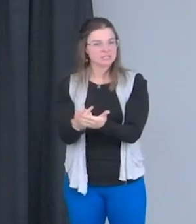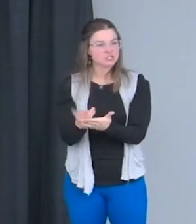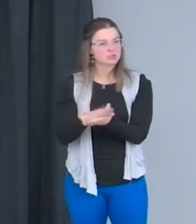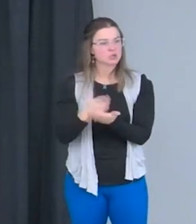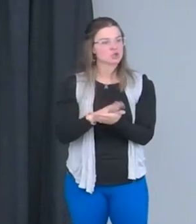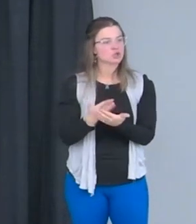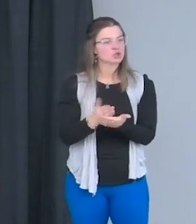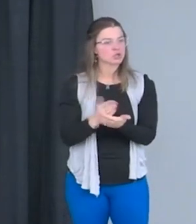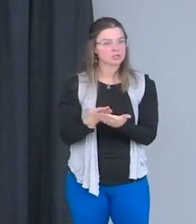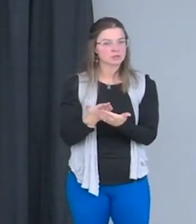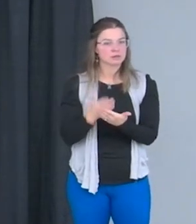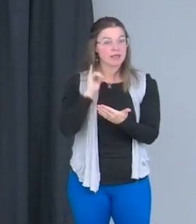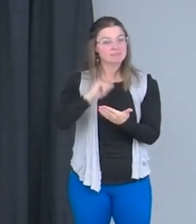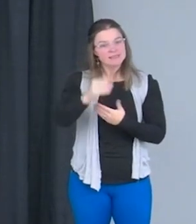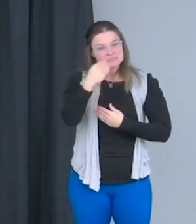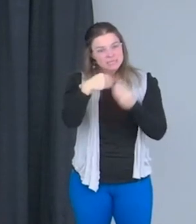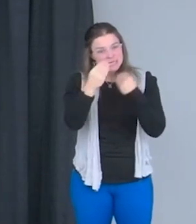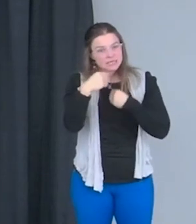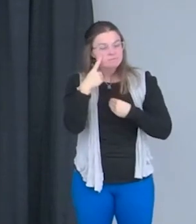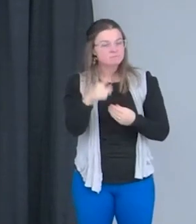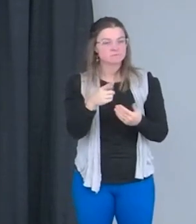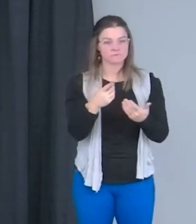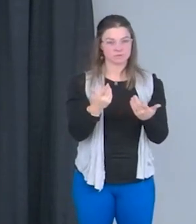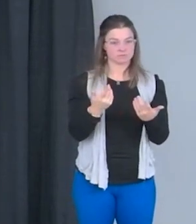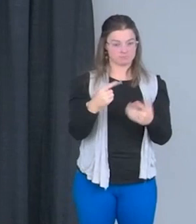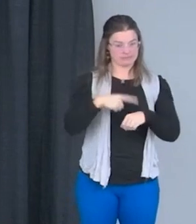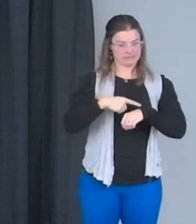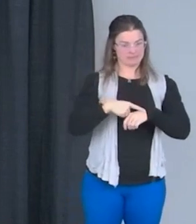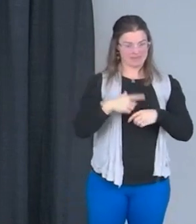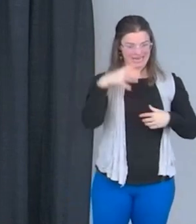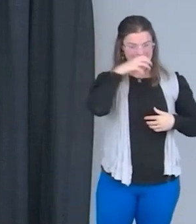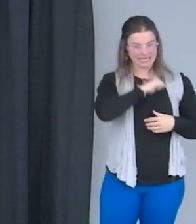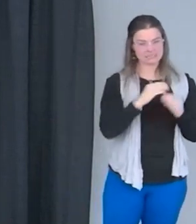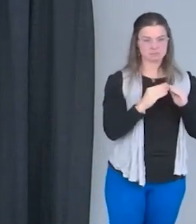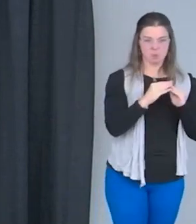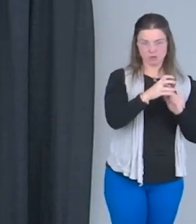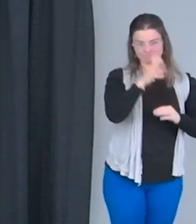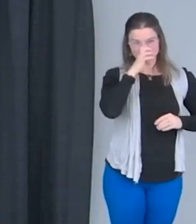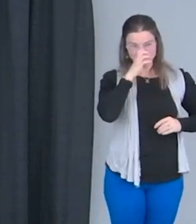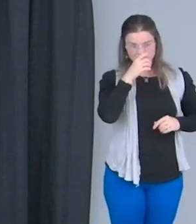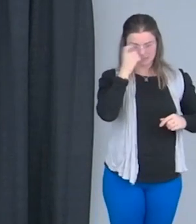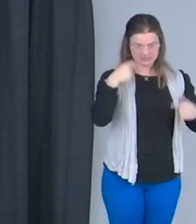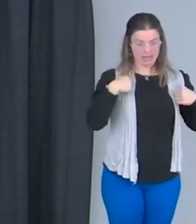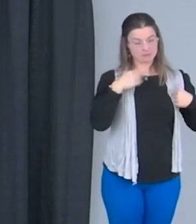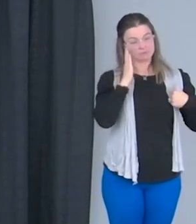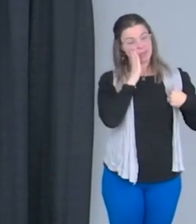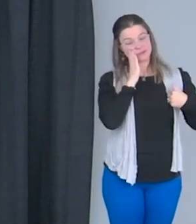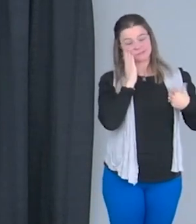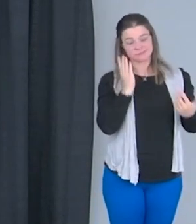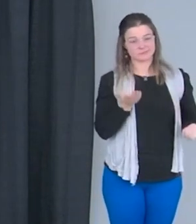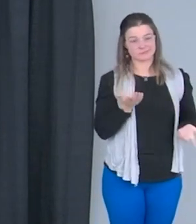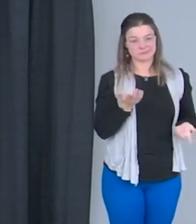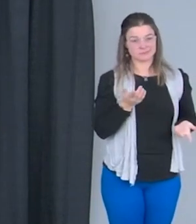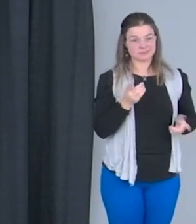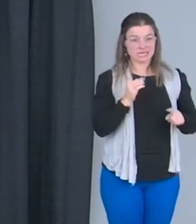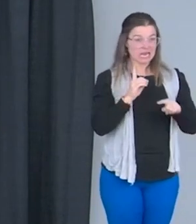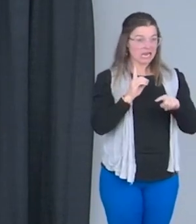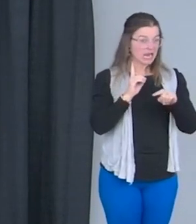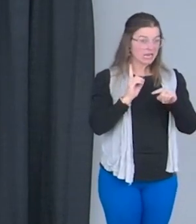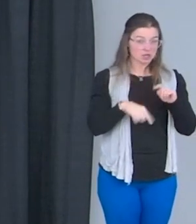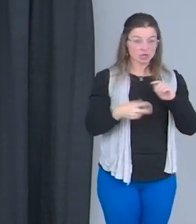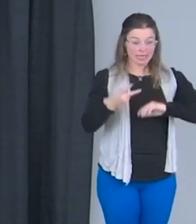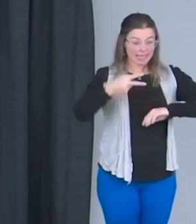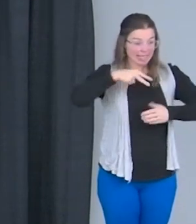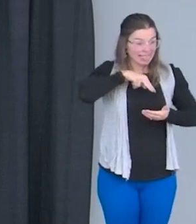And that would be the meals that I would eat. And yes, I had a little bit more discipline because I was in the bed. That means I couldn't get up and go into the snack